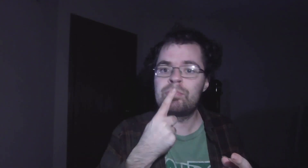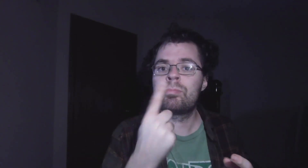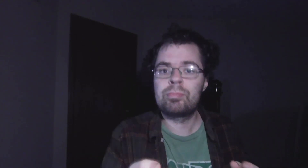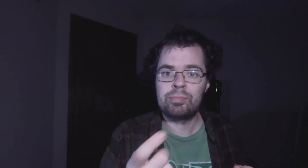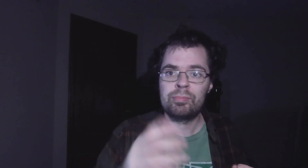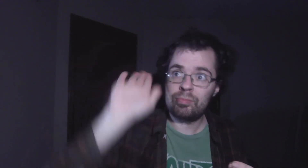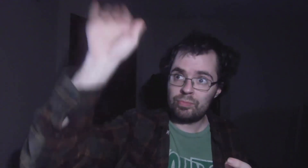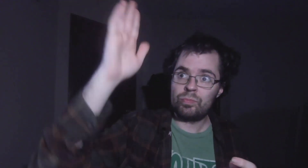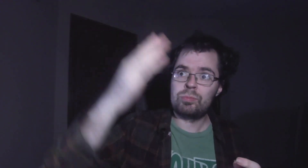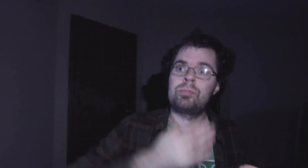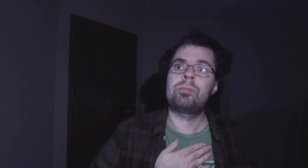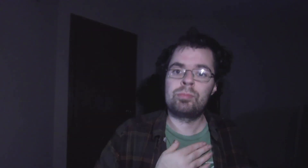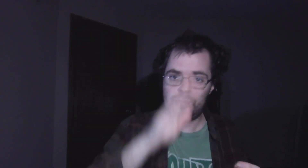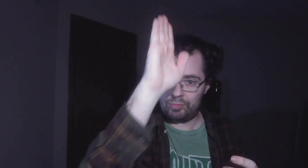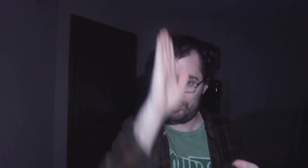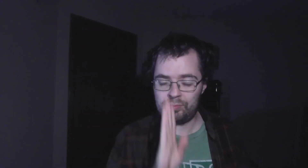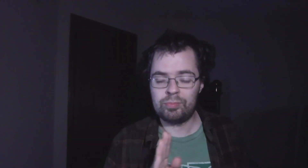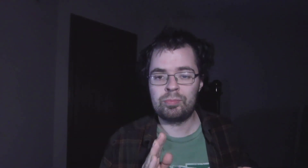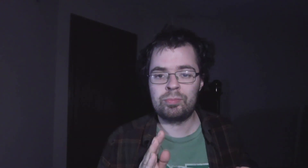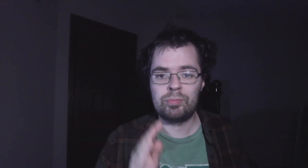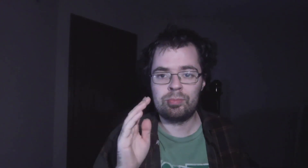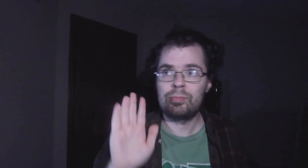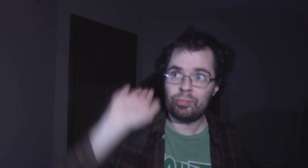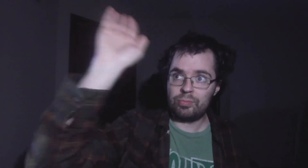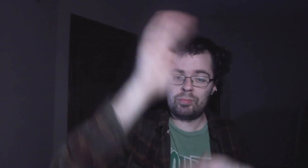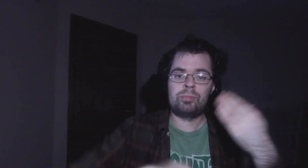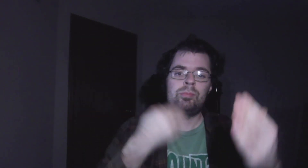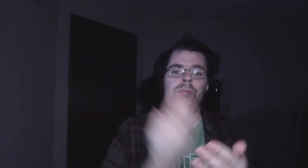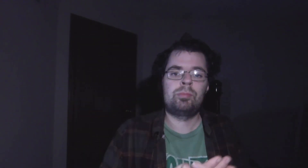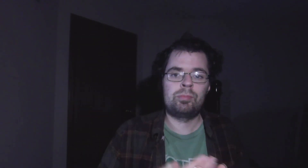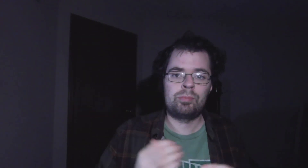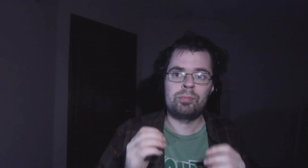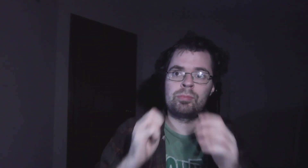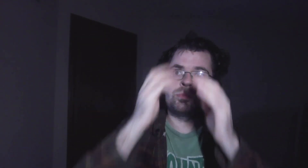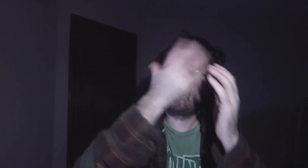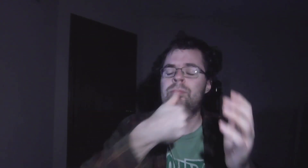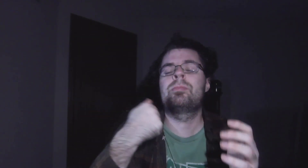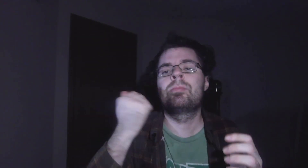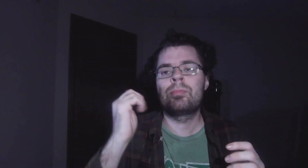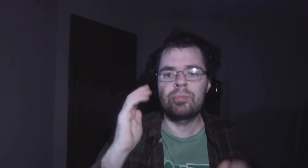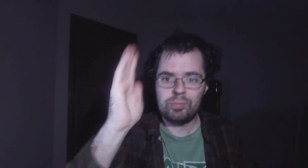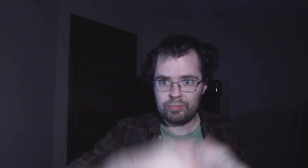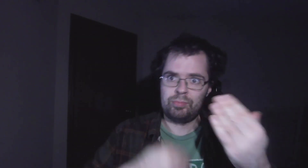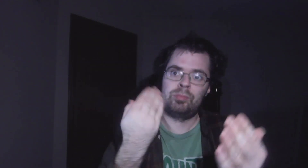that you're my God. You're altogether lovely, altogether